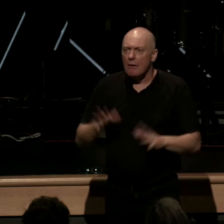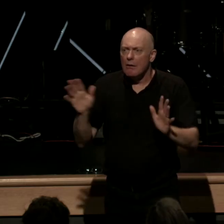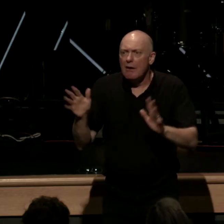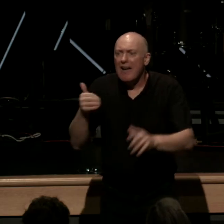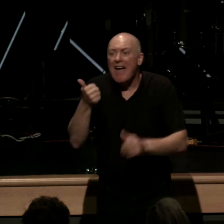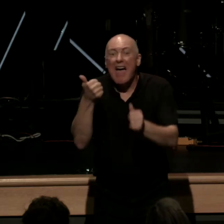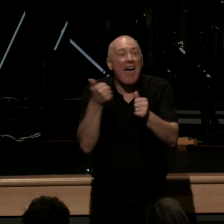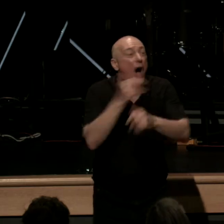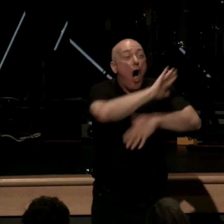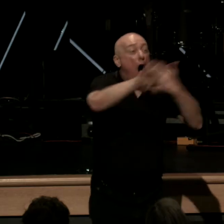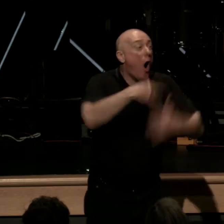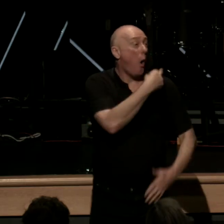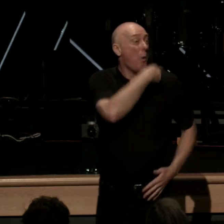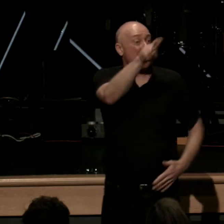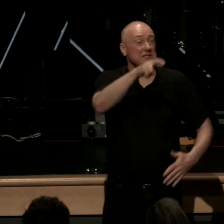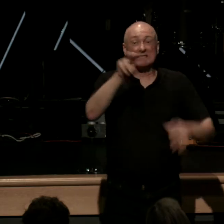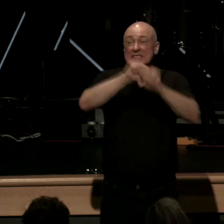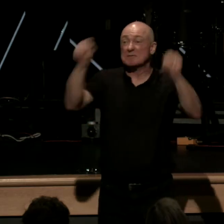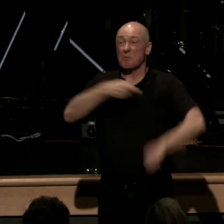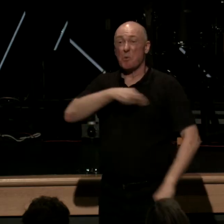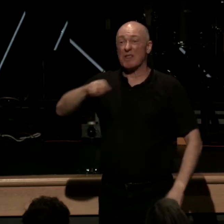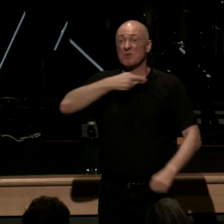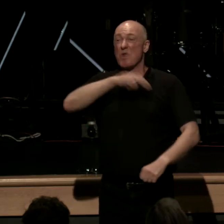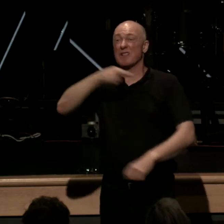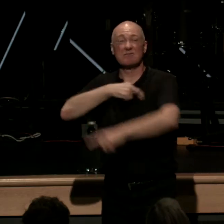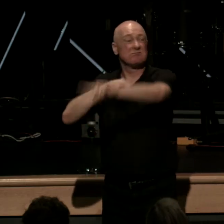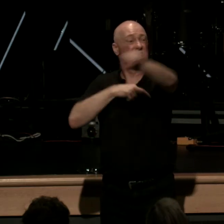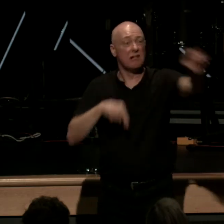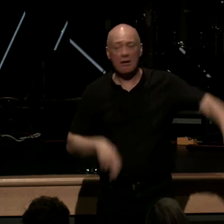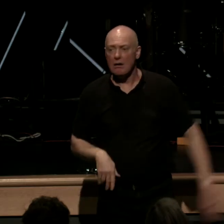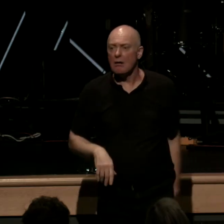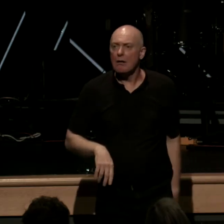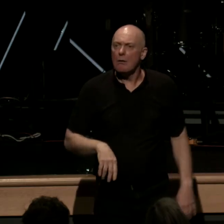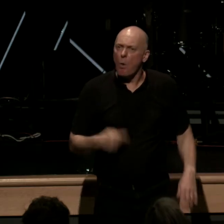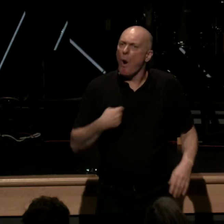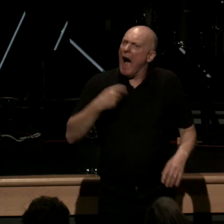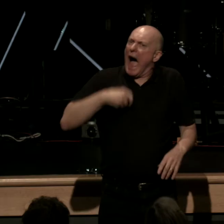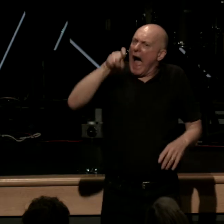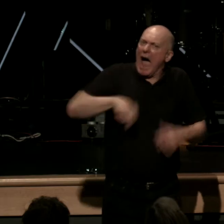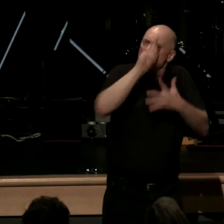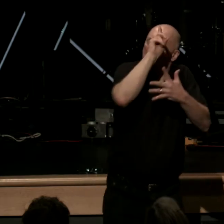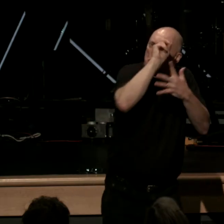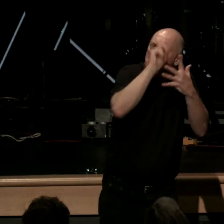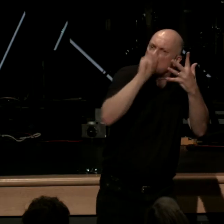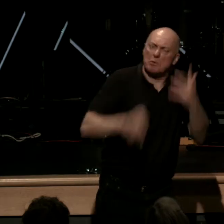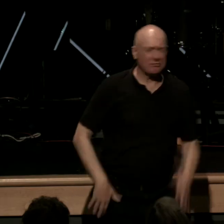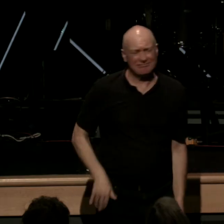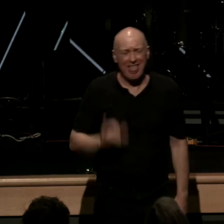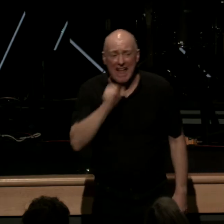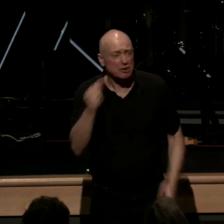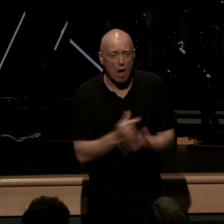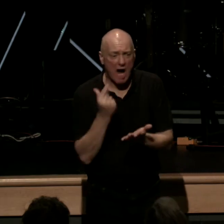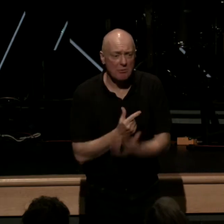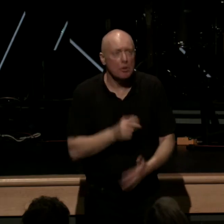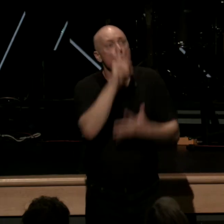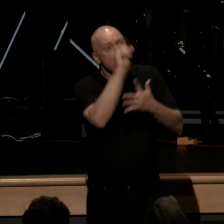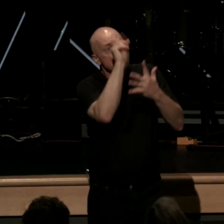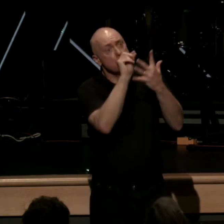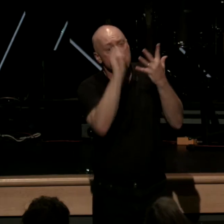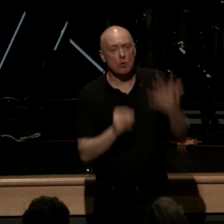religion everyone and everyone thinks about what they have to do in one way or another that's not the gospel the gospel says it's